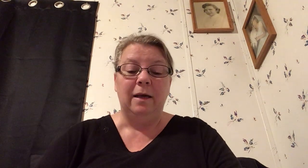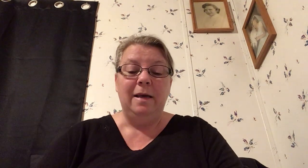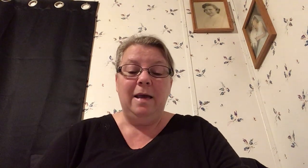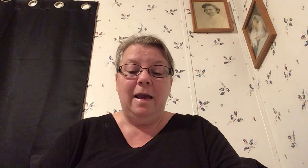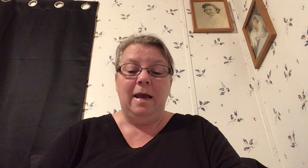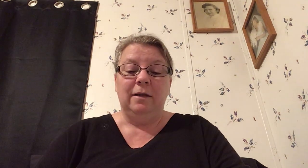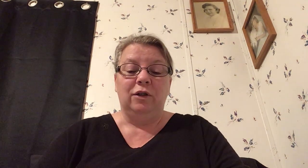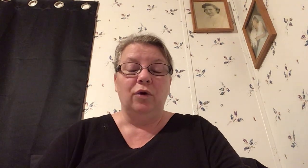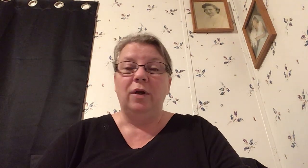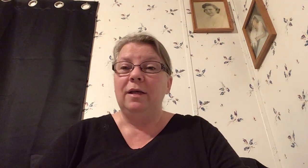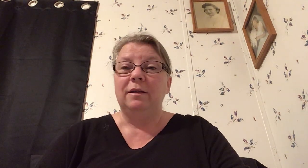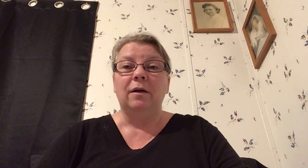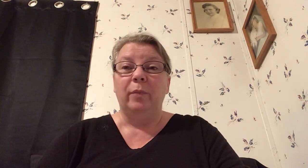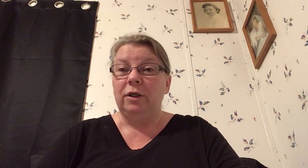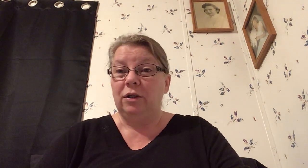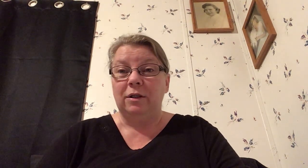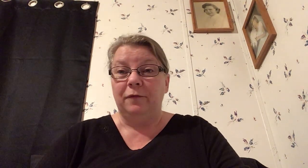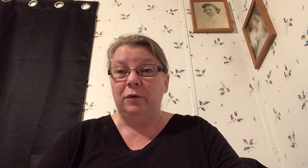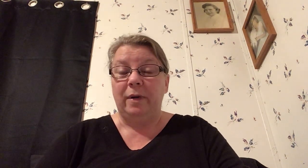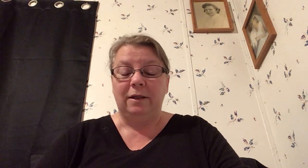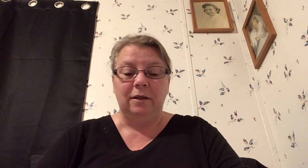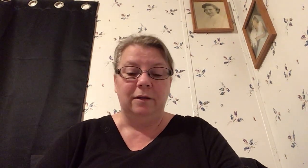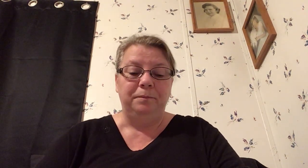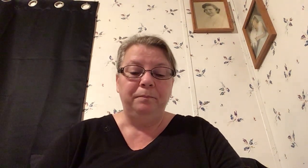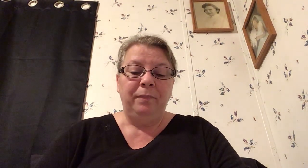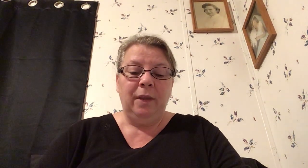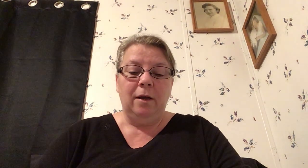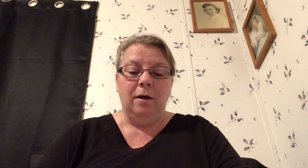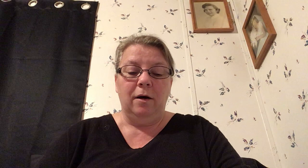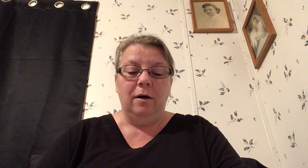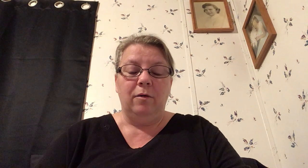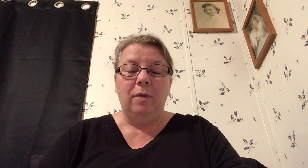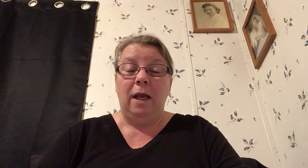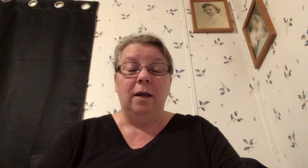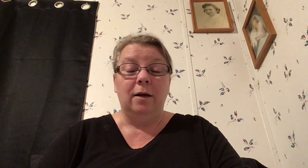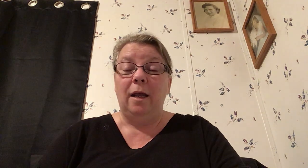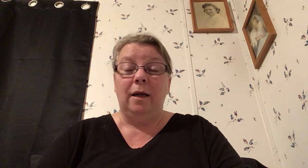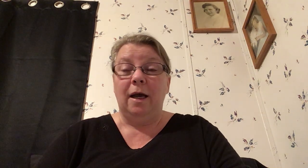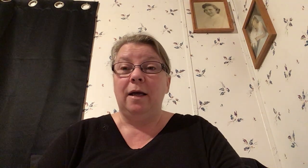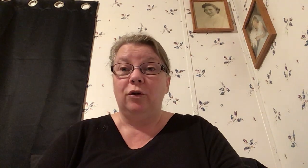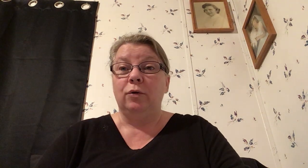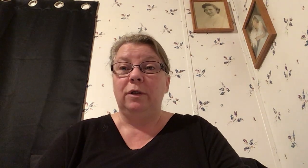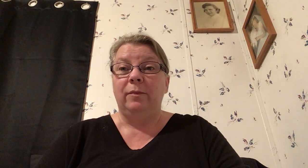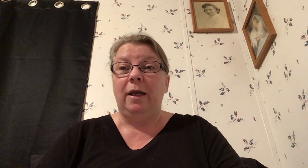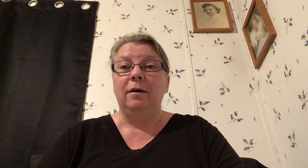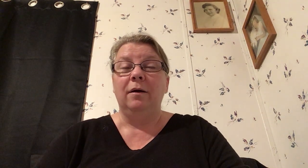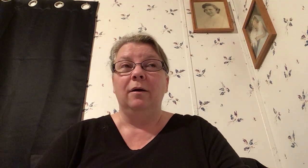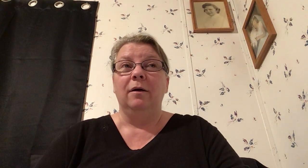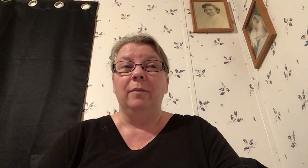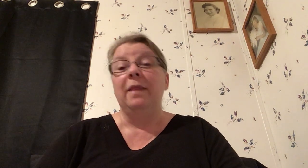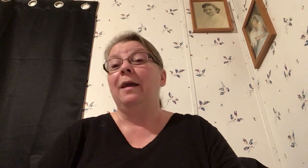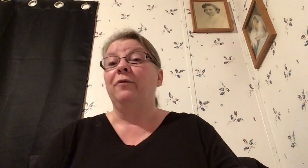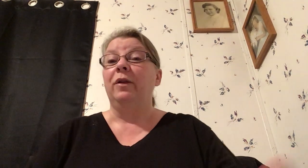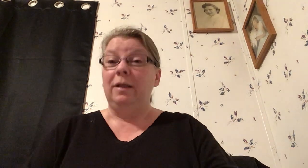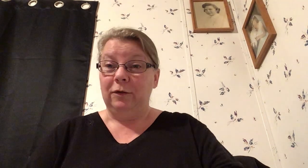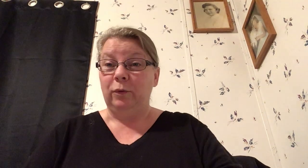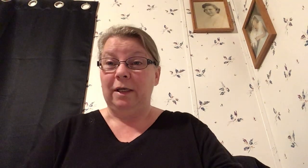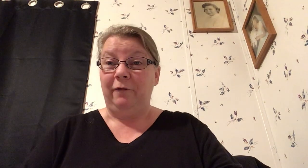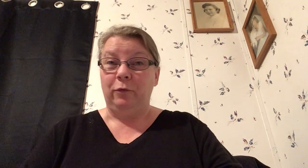and so he said a bunch of stuff to my son and I had a choice to make and thankfully this was after